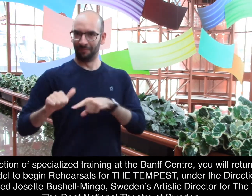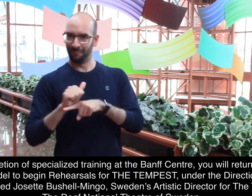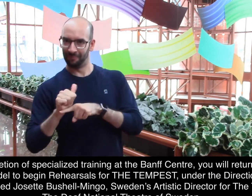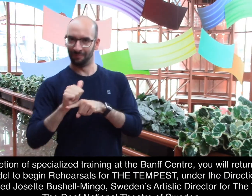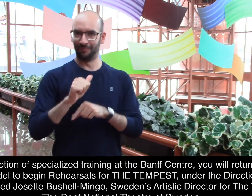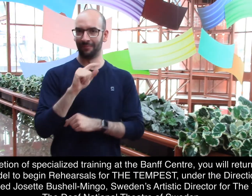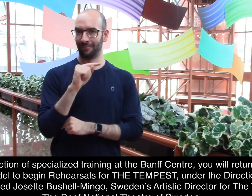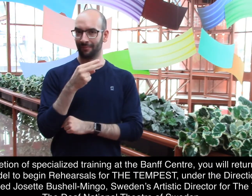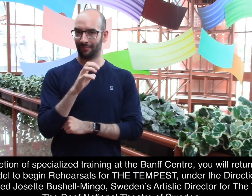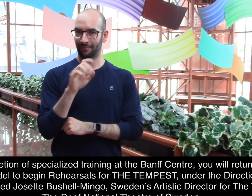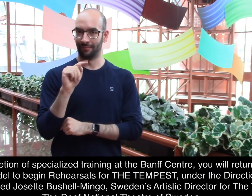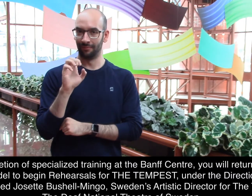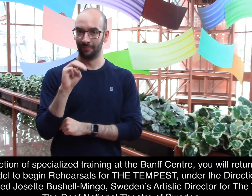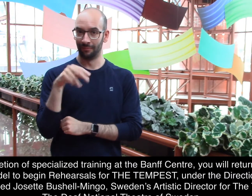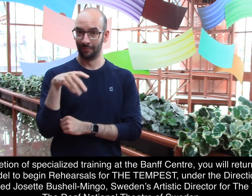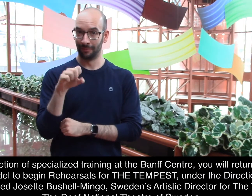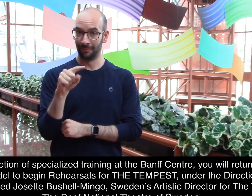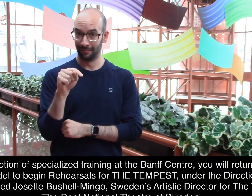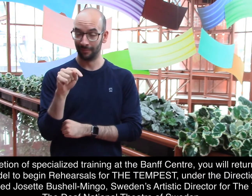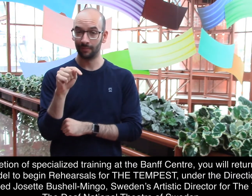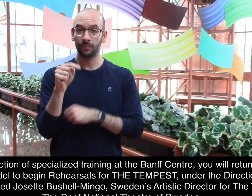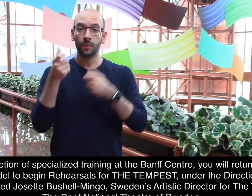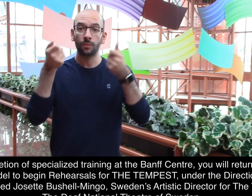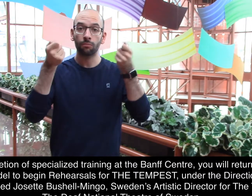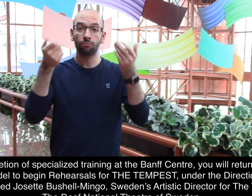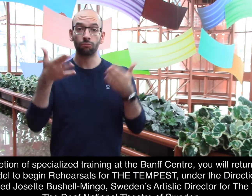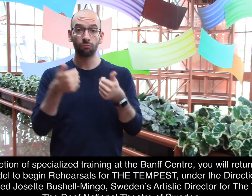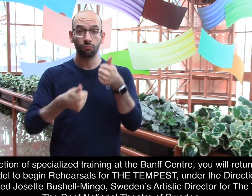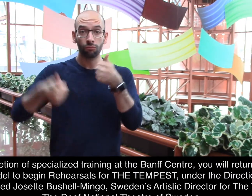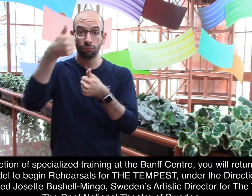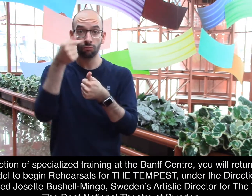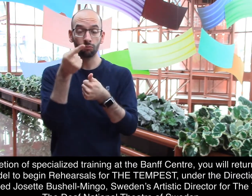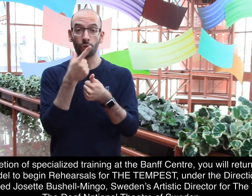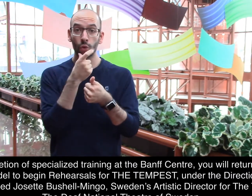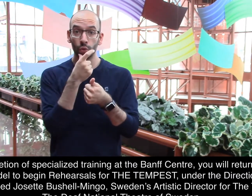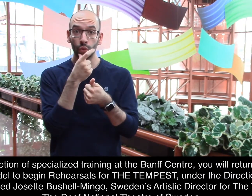We are all